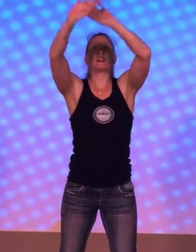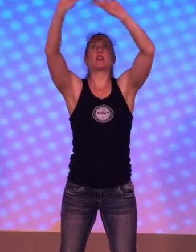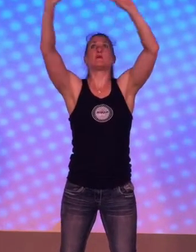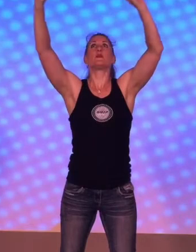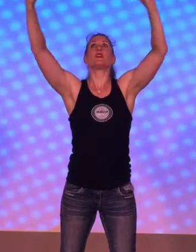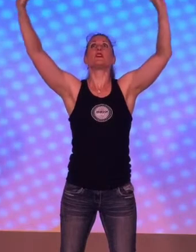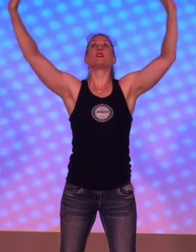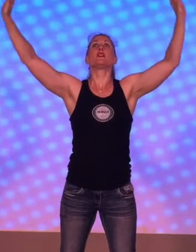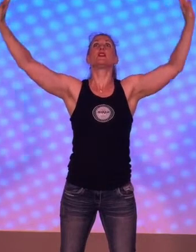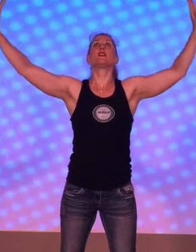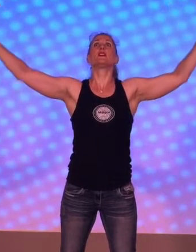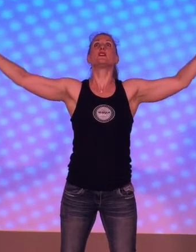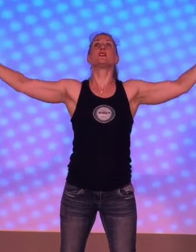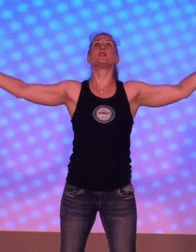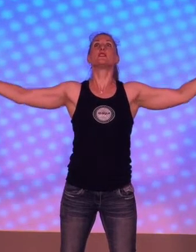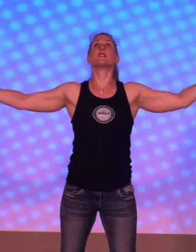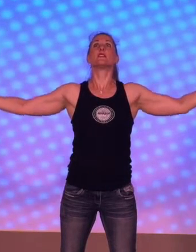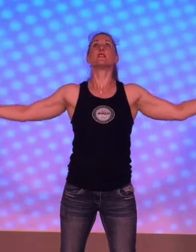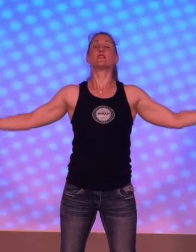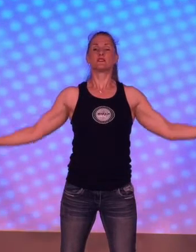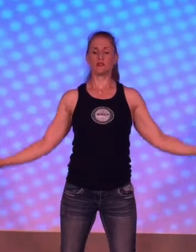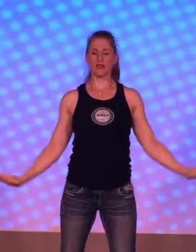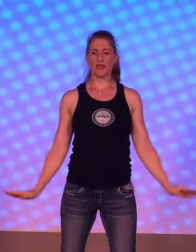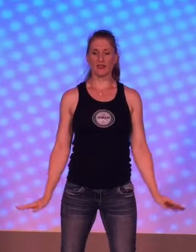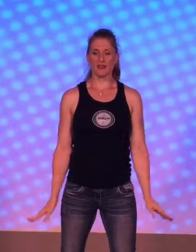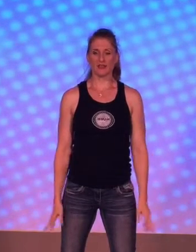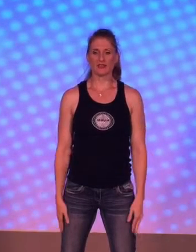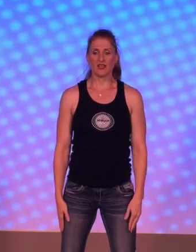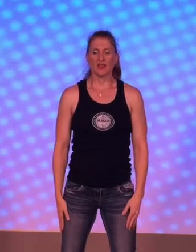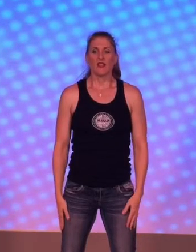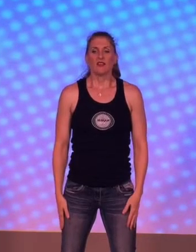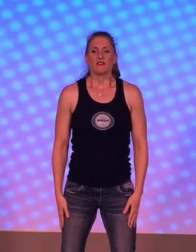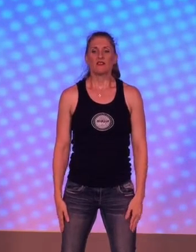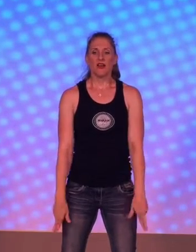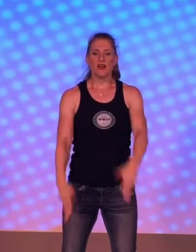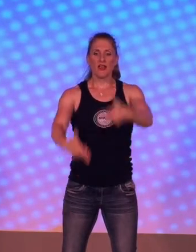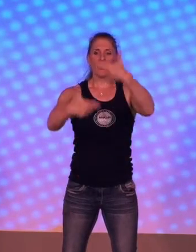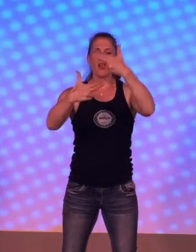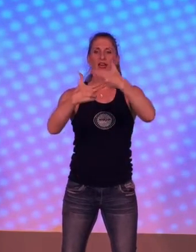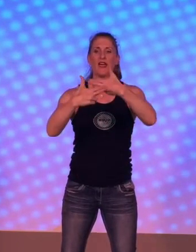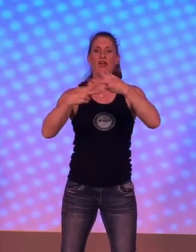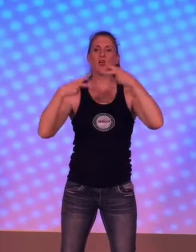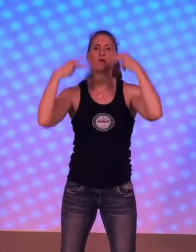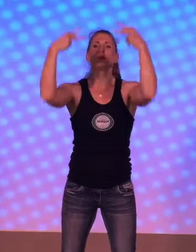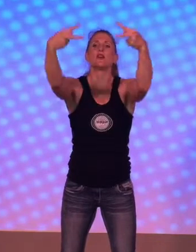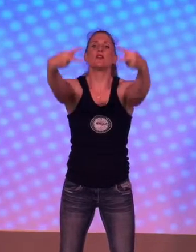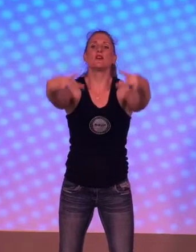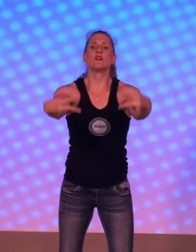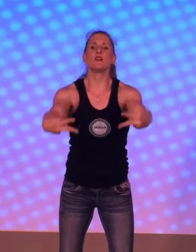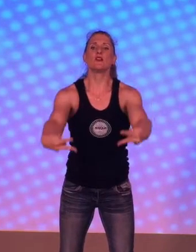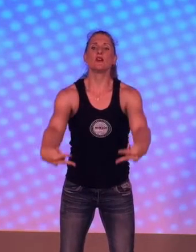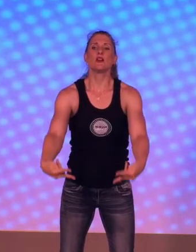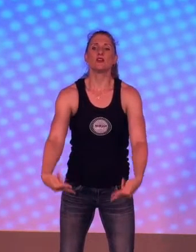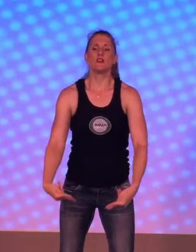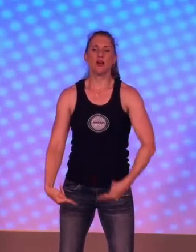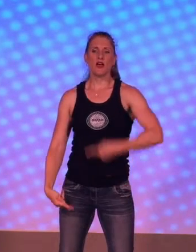So, again, that's the helper, the